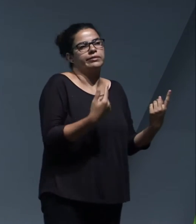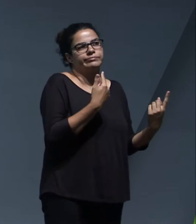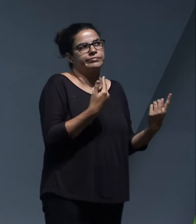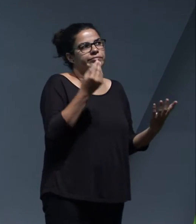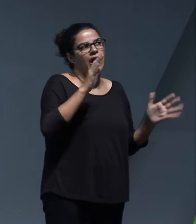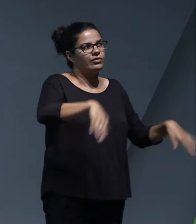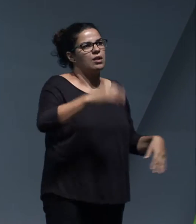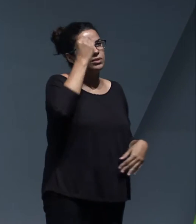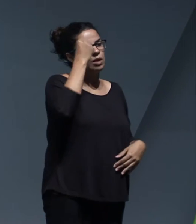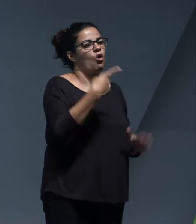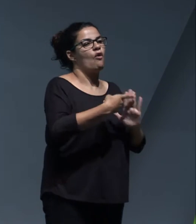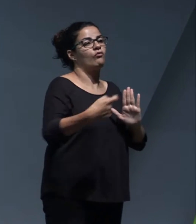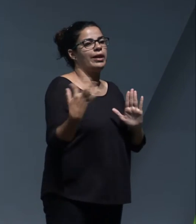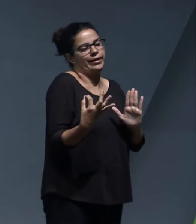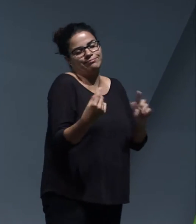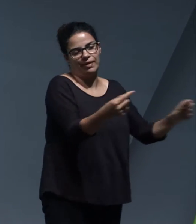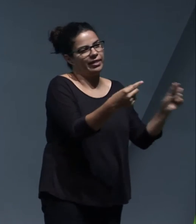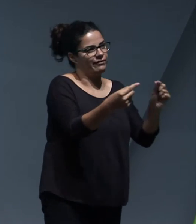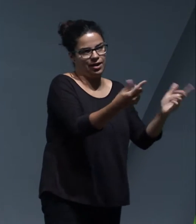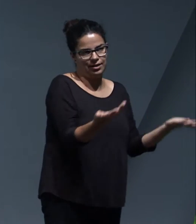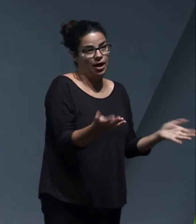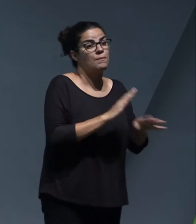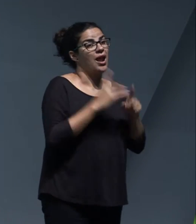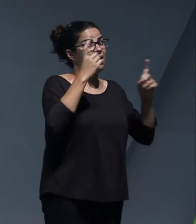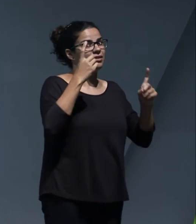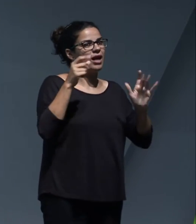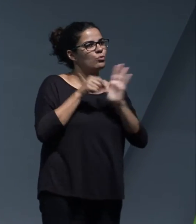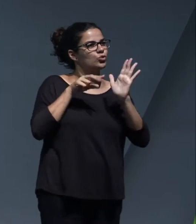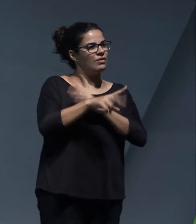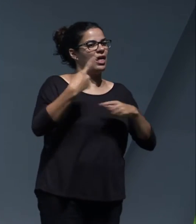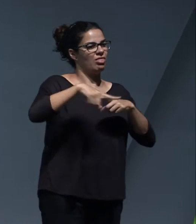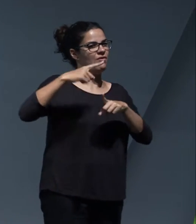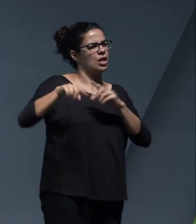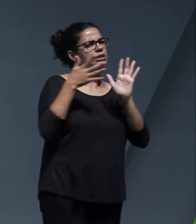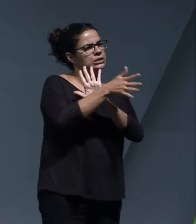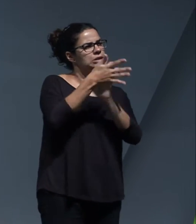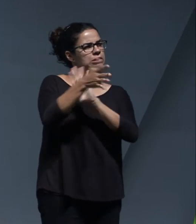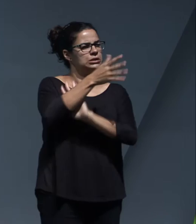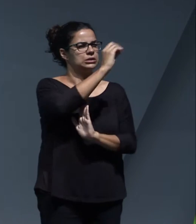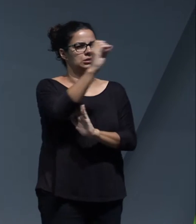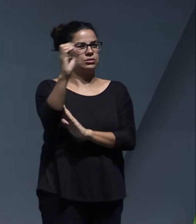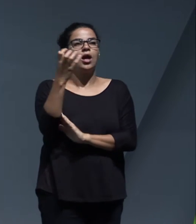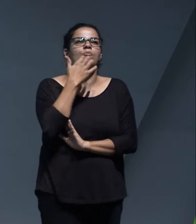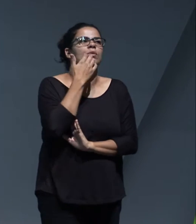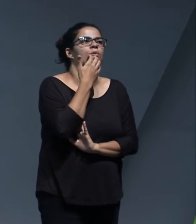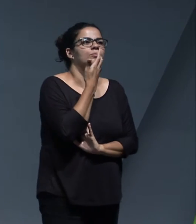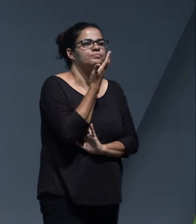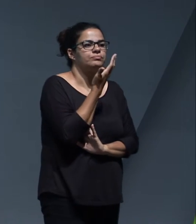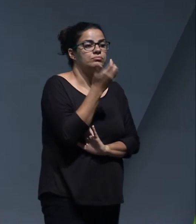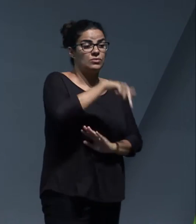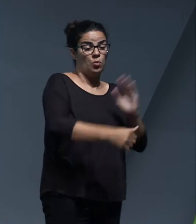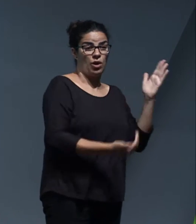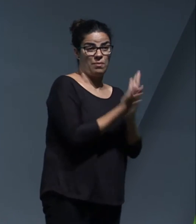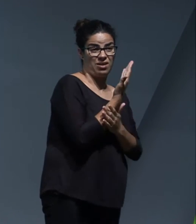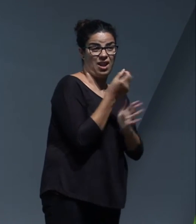the debate this need in order to offer different points of view, visions or